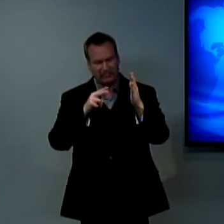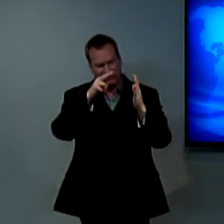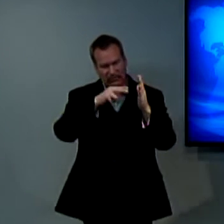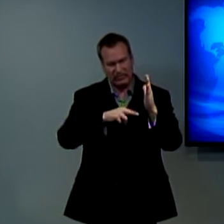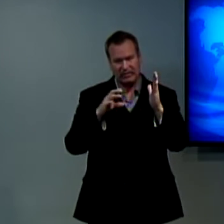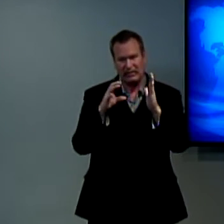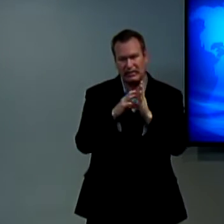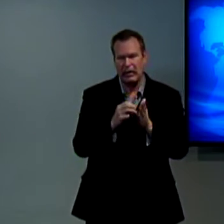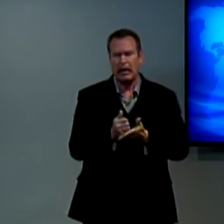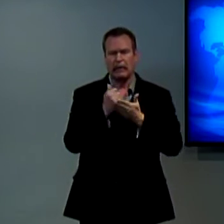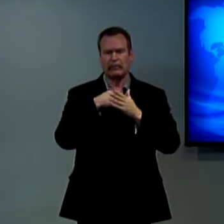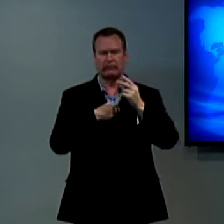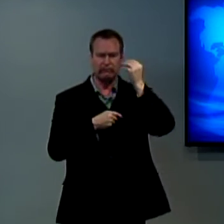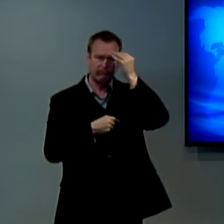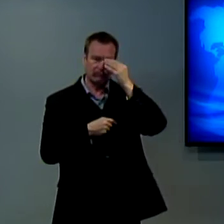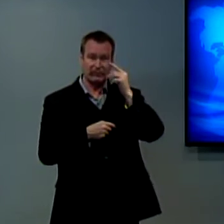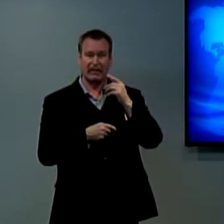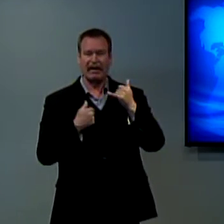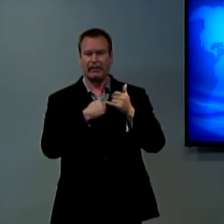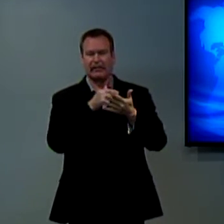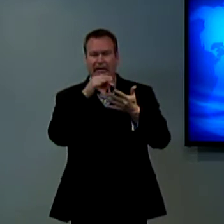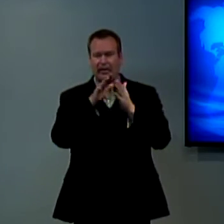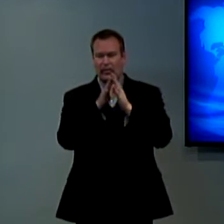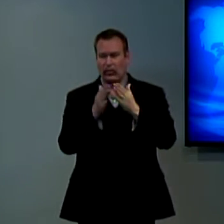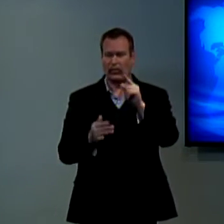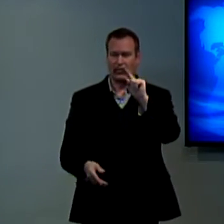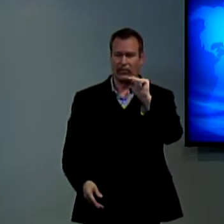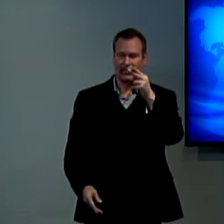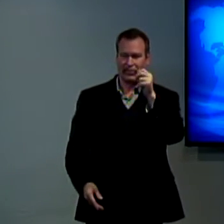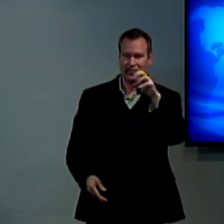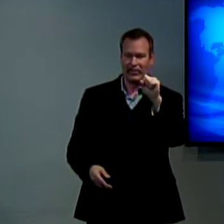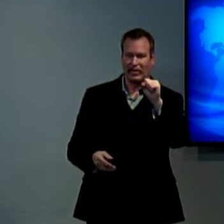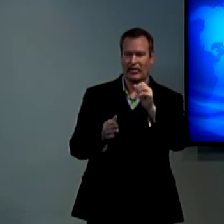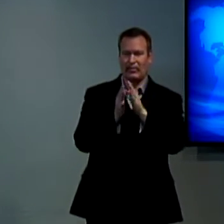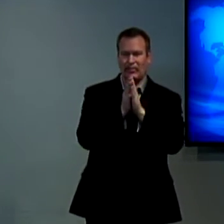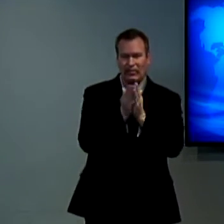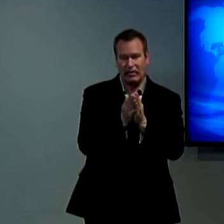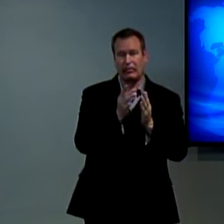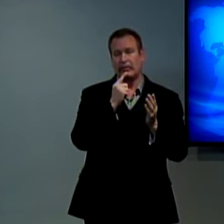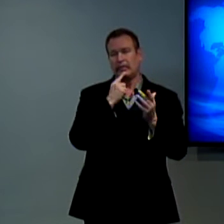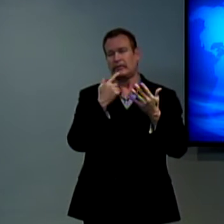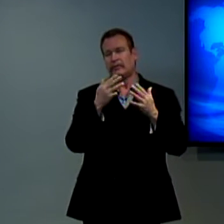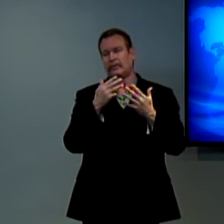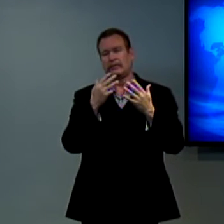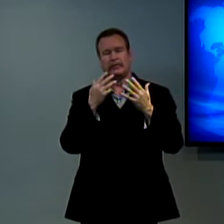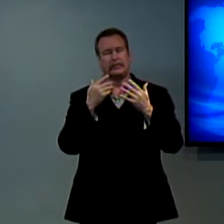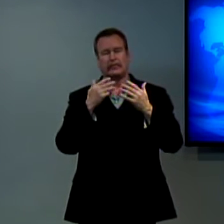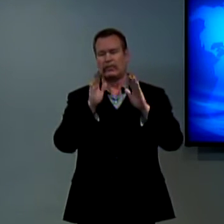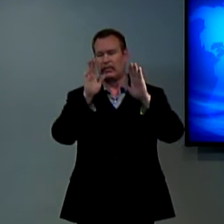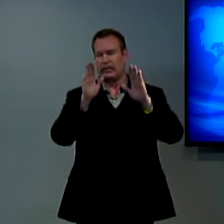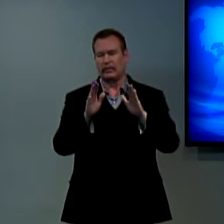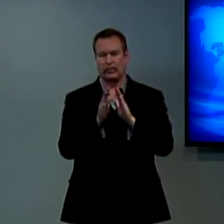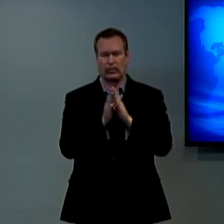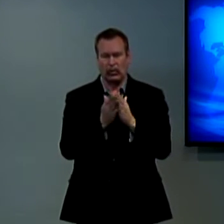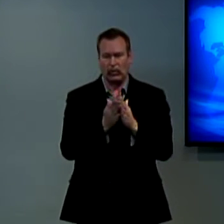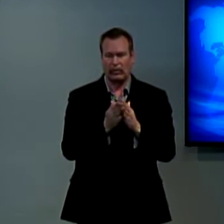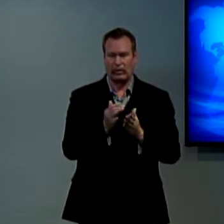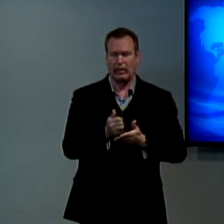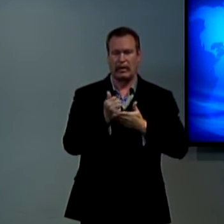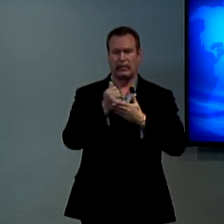as we go through and we're going to read also through verses 4 through 8 through this book of testimony there's so much it's a wonderful thing